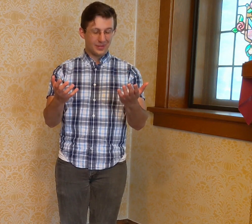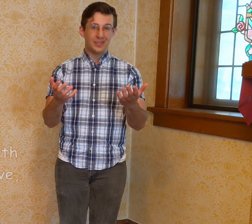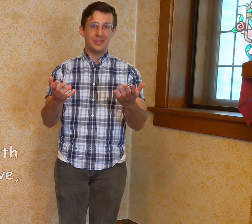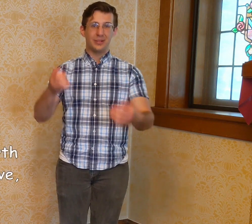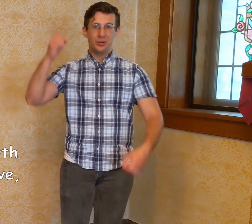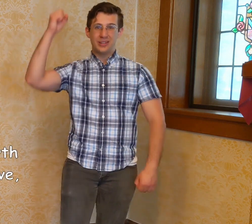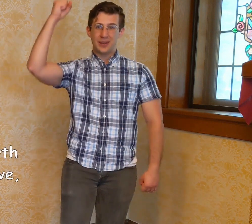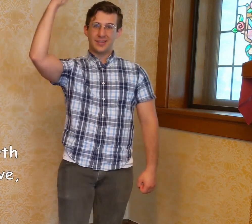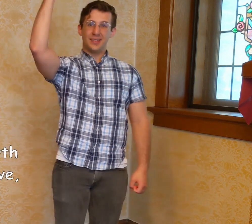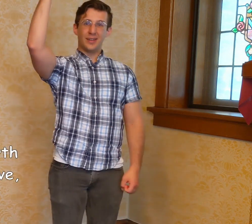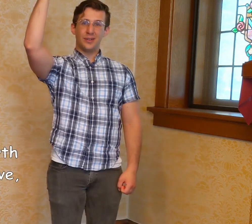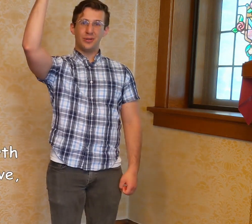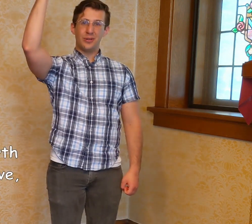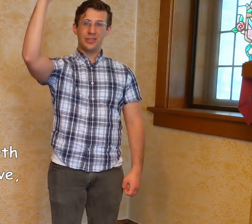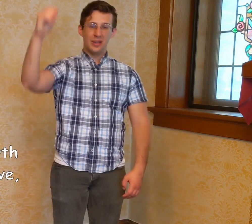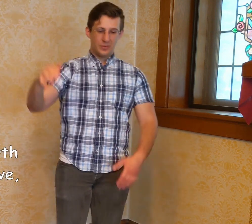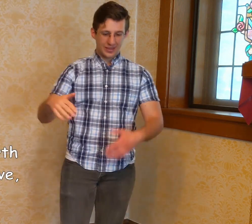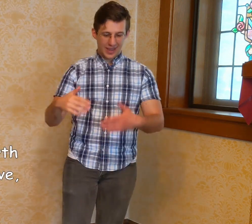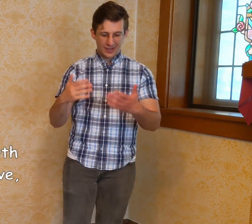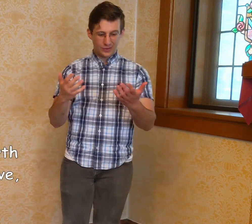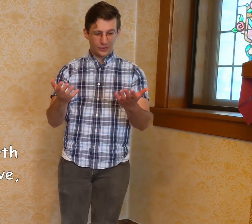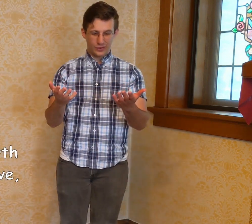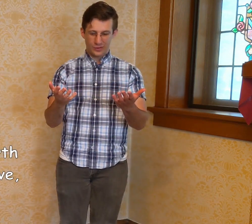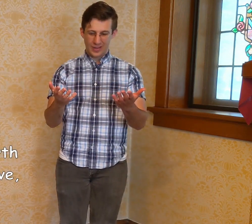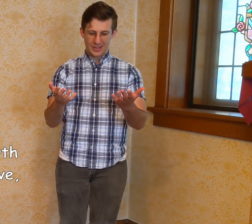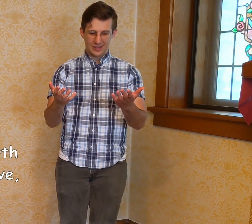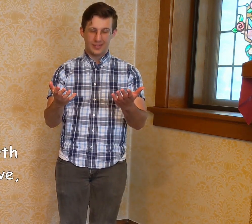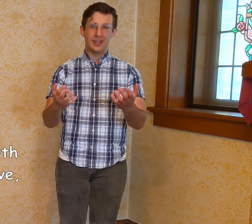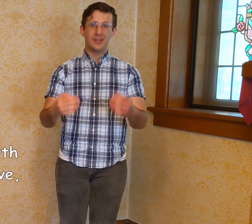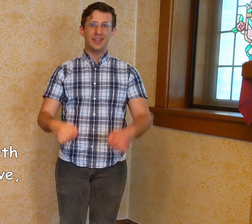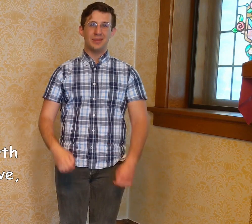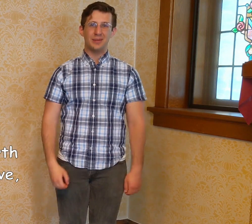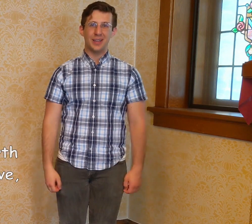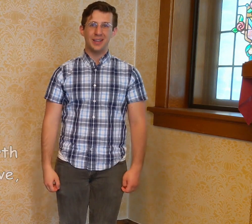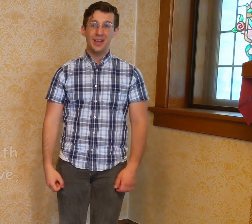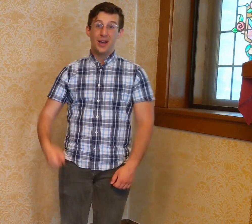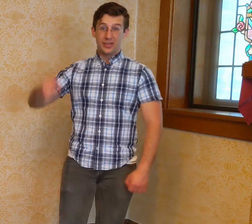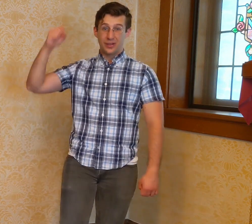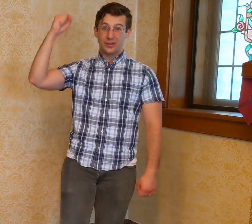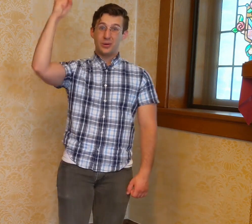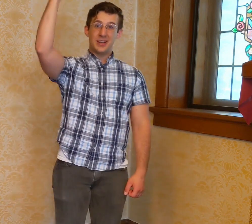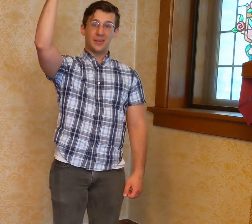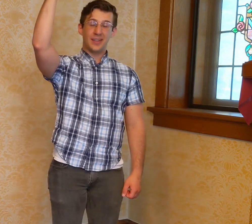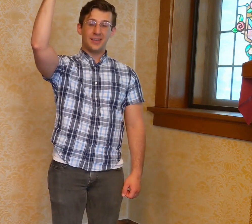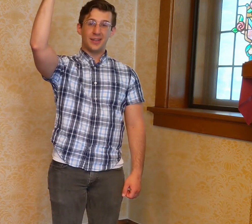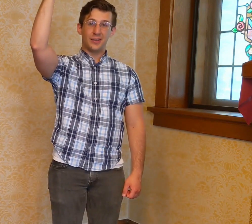The Lord now sends us forth with hands to serve and give. Now say that with me. The Lord now sends us